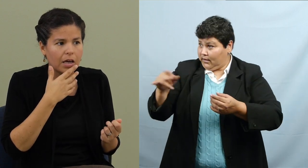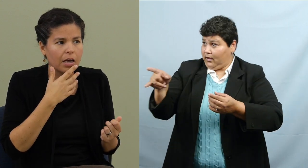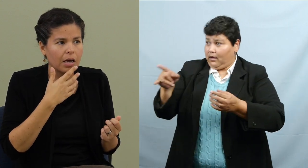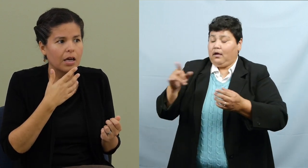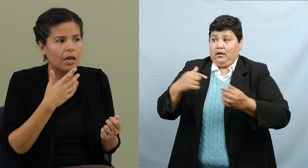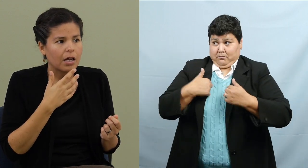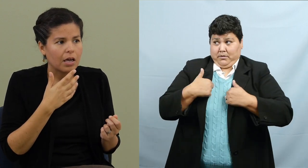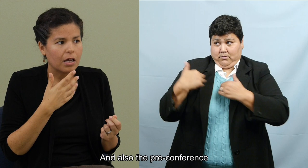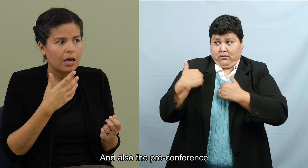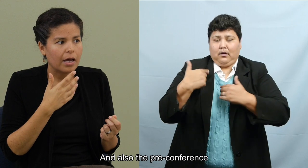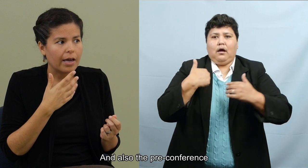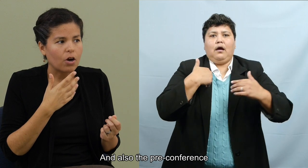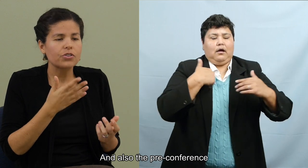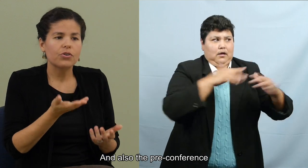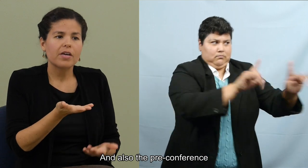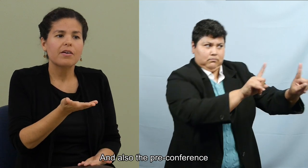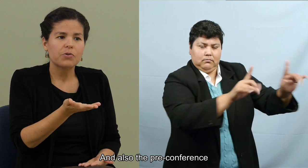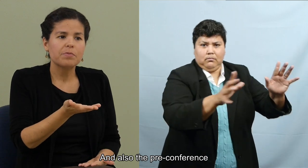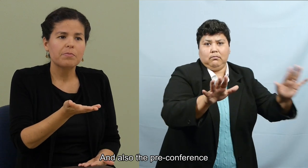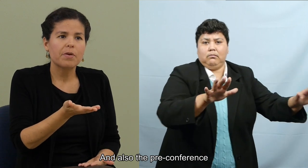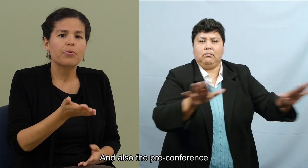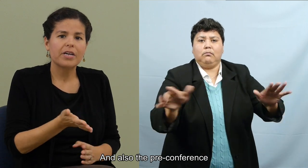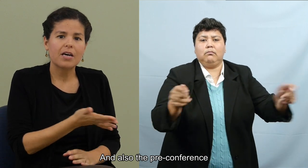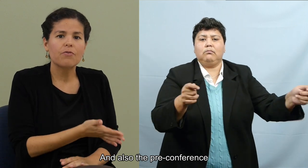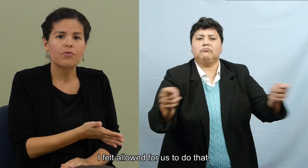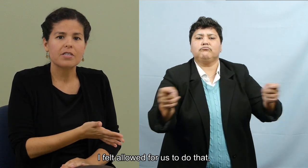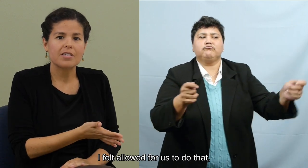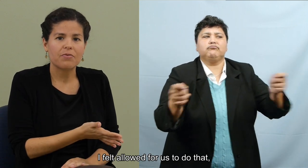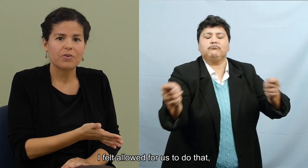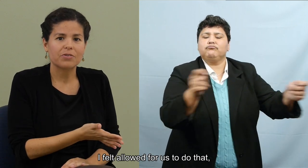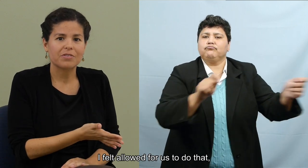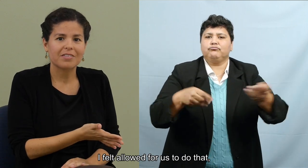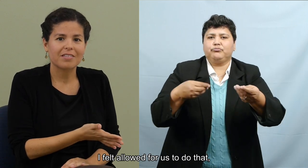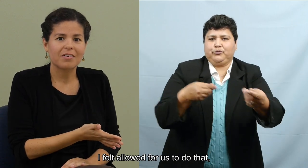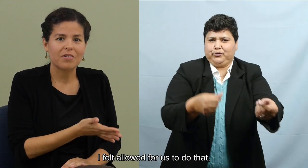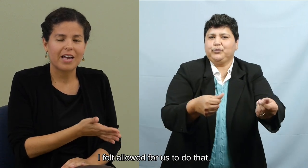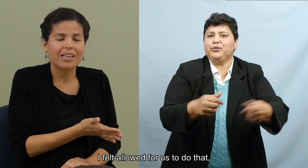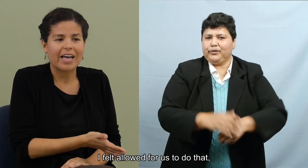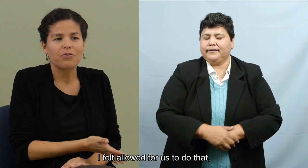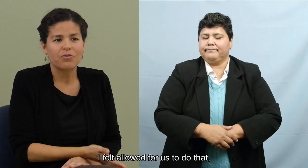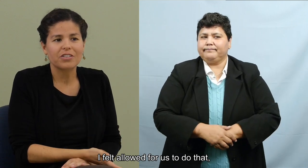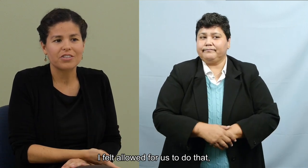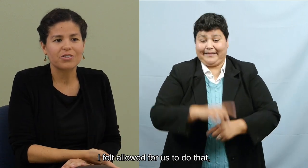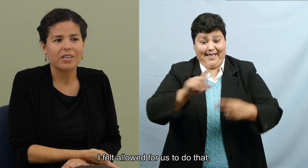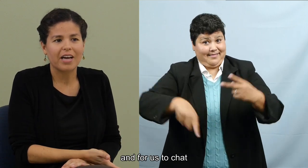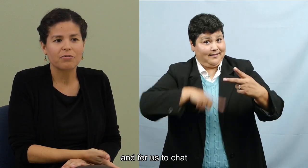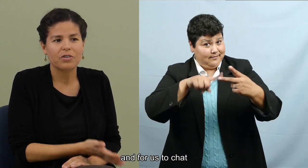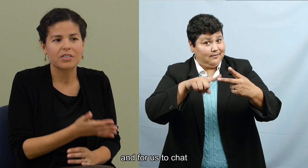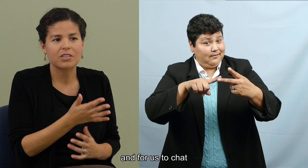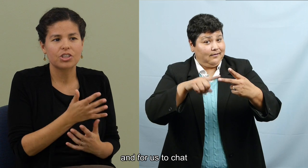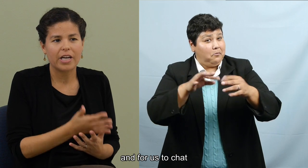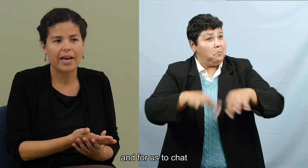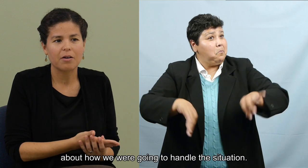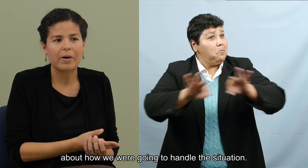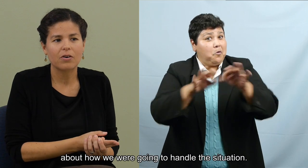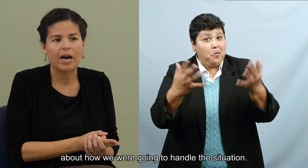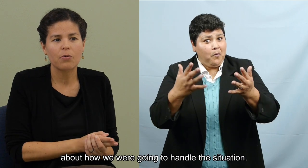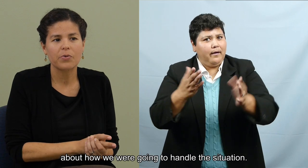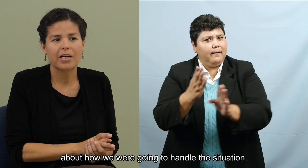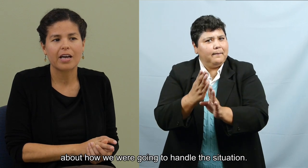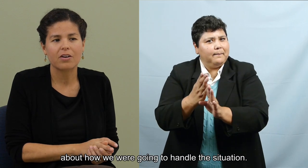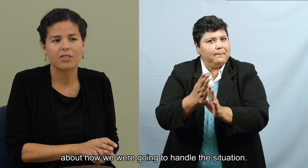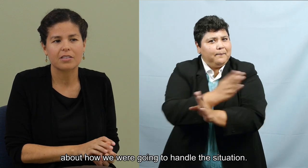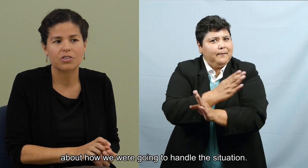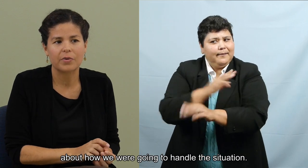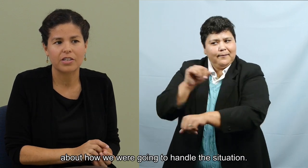and also it was the pre-conference I felt allowed for us to do that and for us to chat about